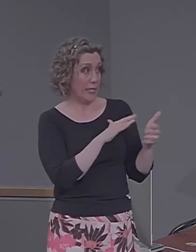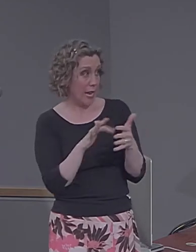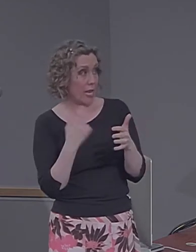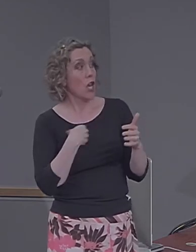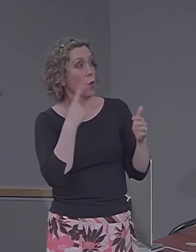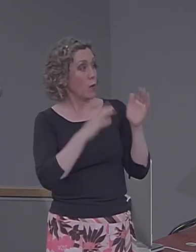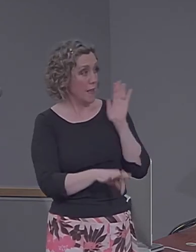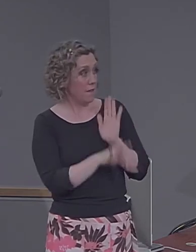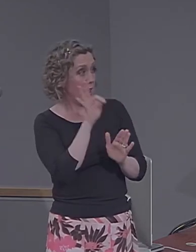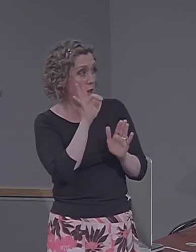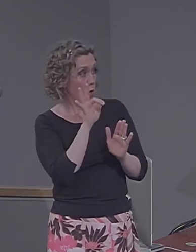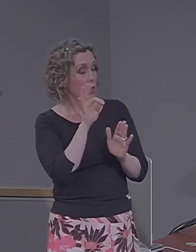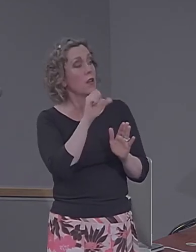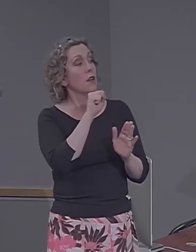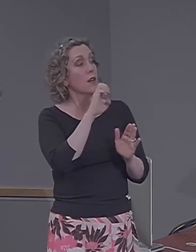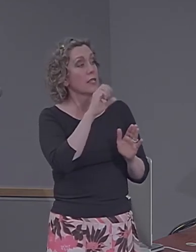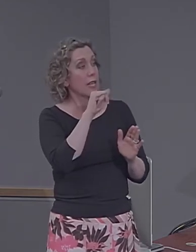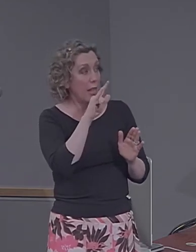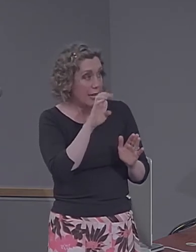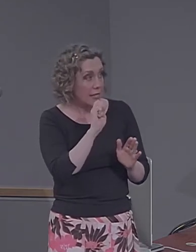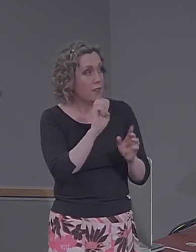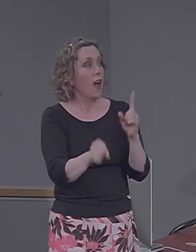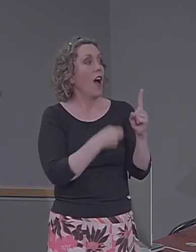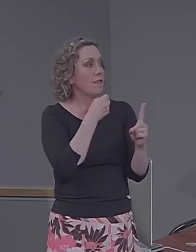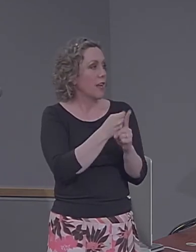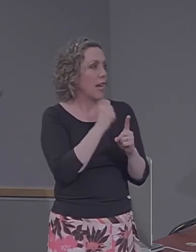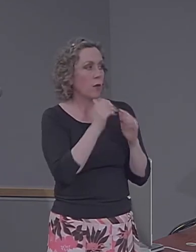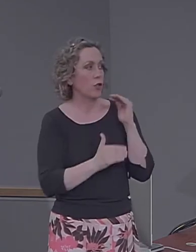a selective effect, but I wouldn't want to overstate that.